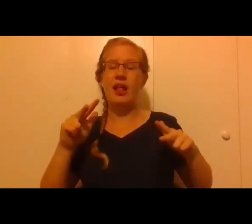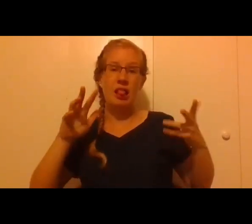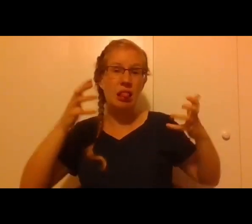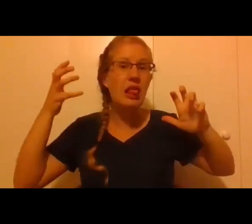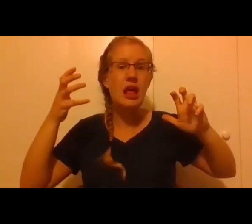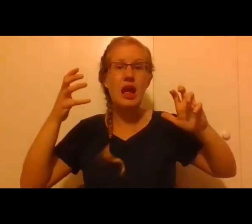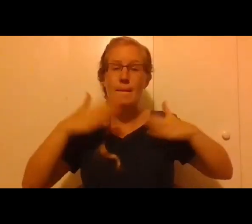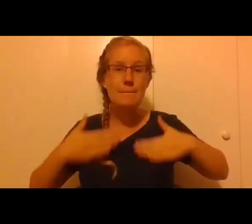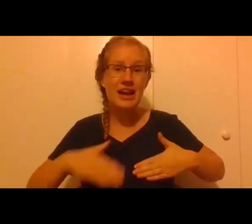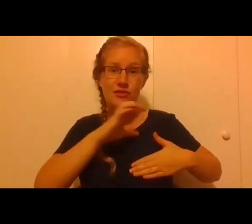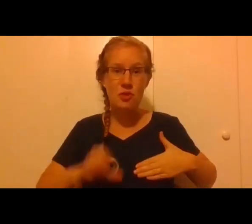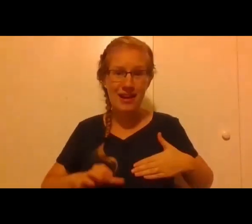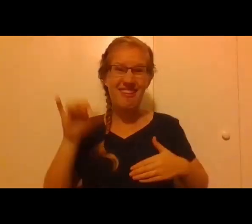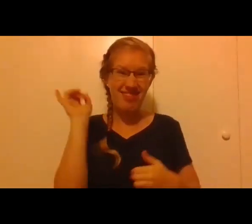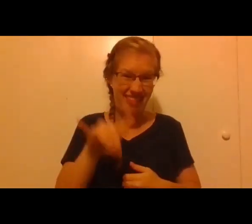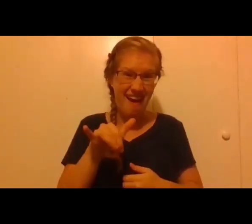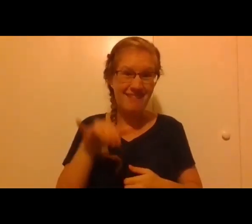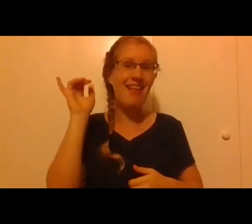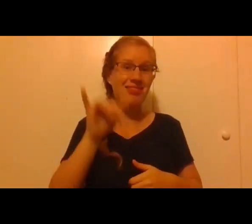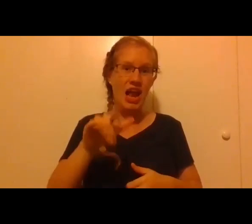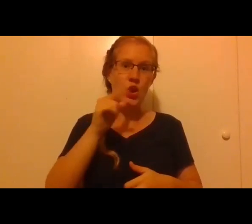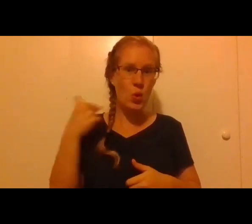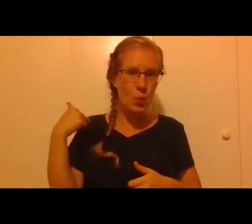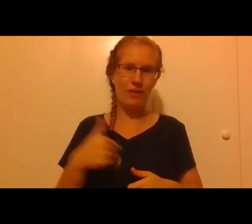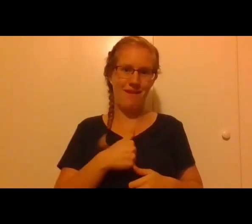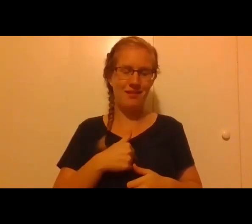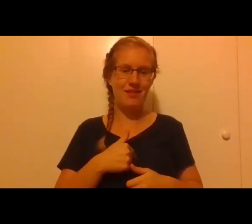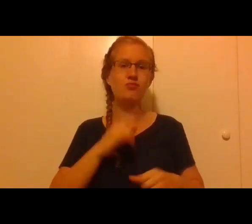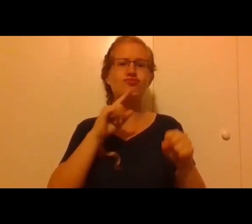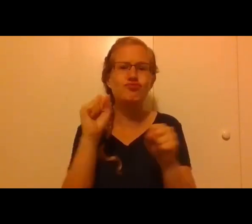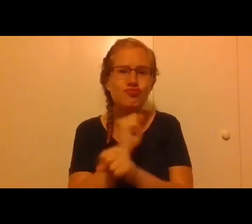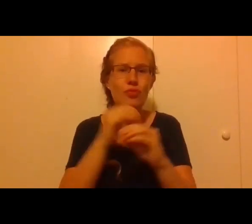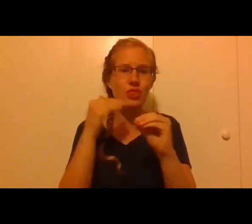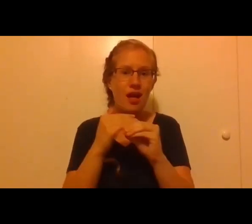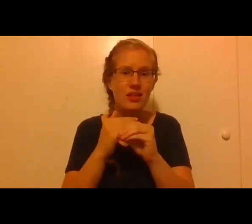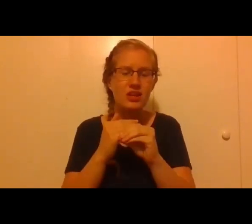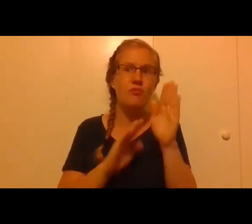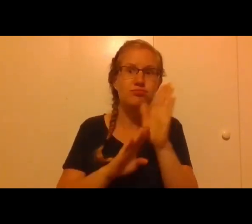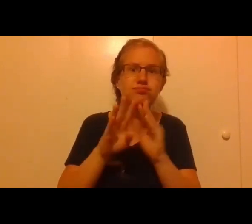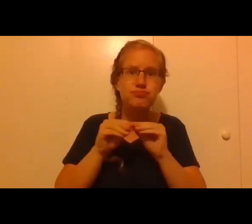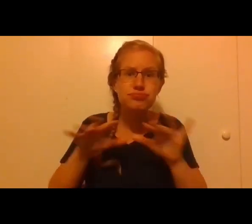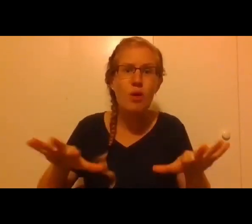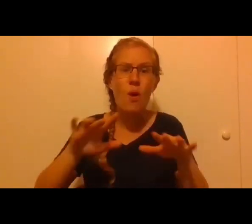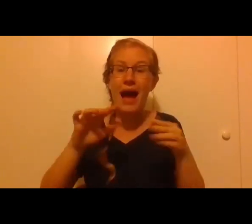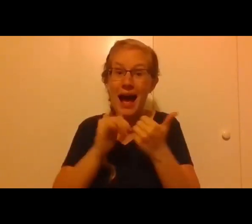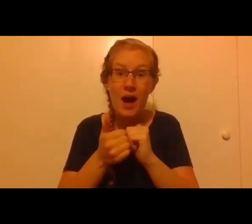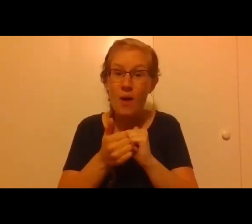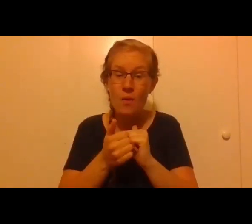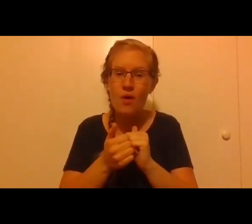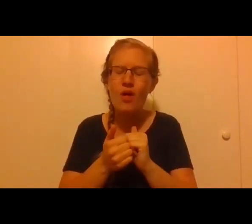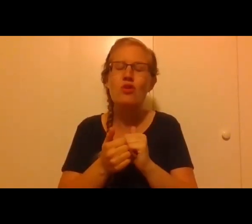That's because this is who we are. Authentic theology can flourish and develop only through a committed and responsible